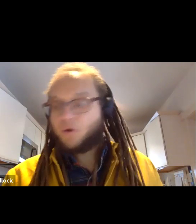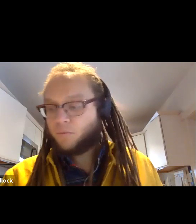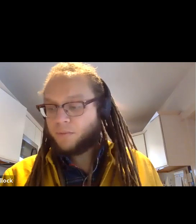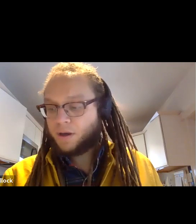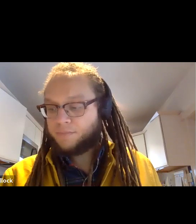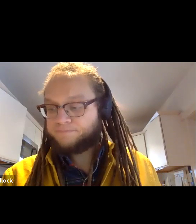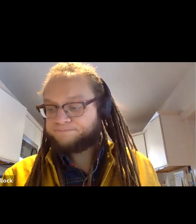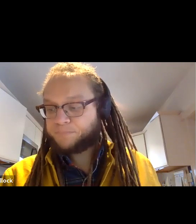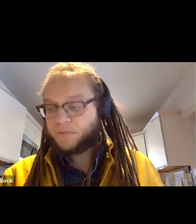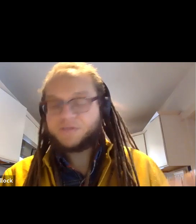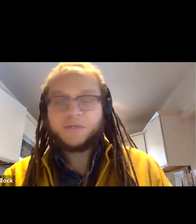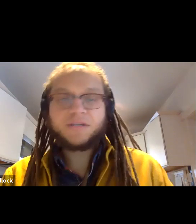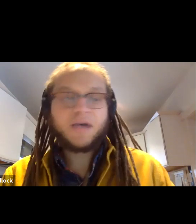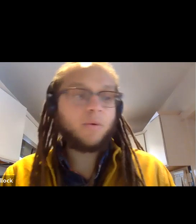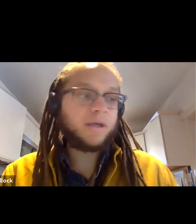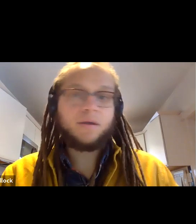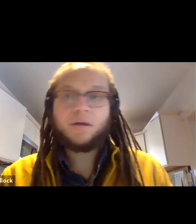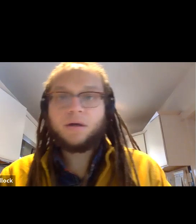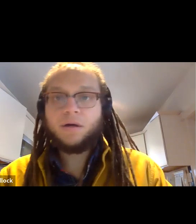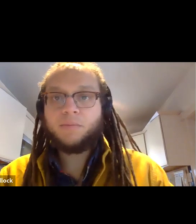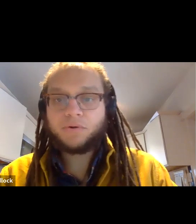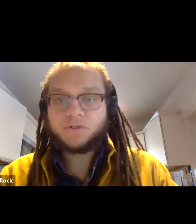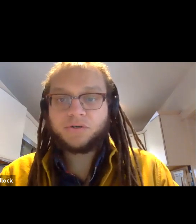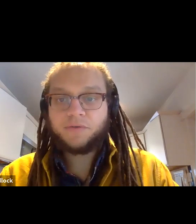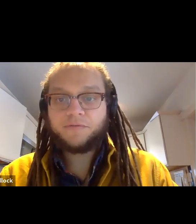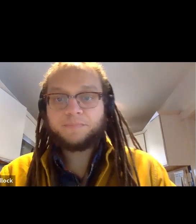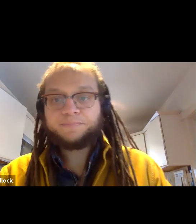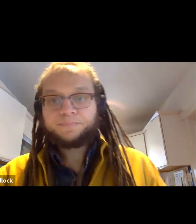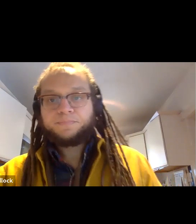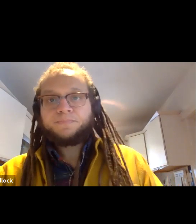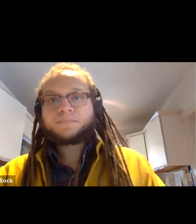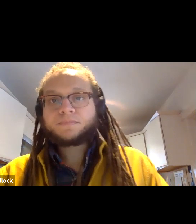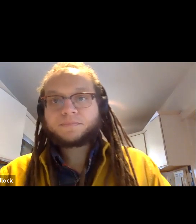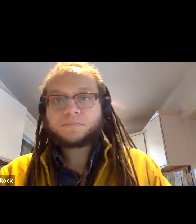that this poem speaks to how we can approach grief.